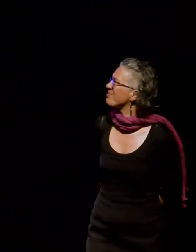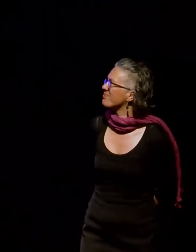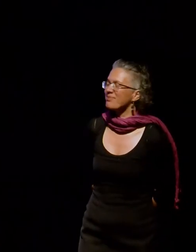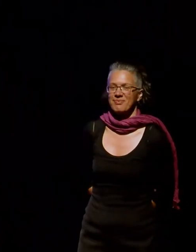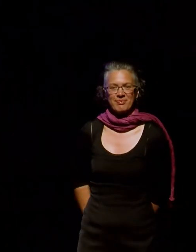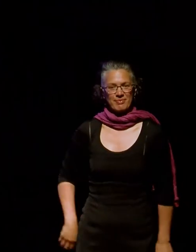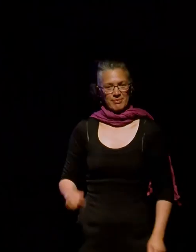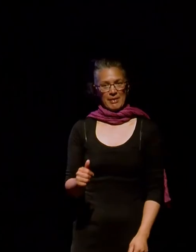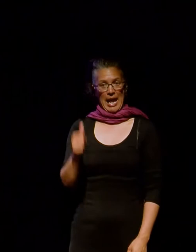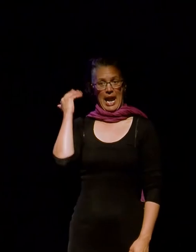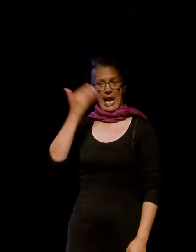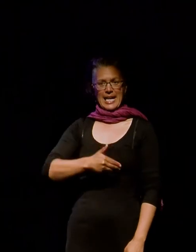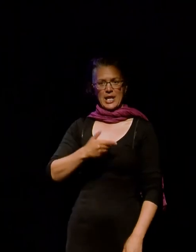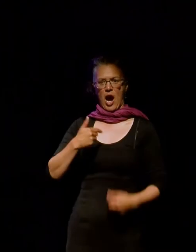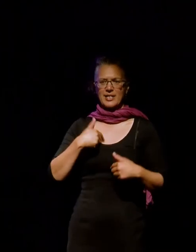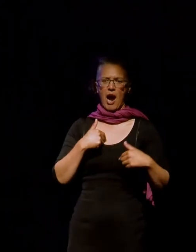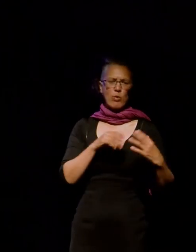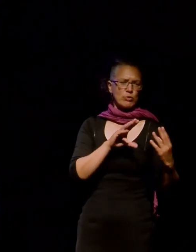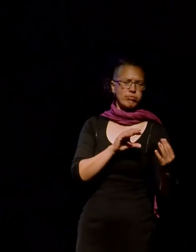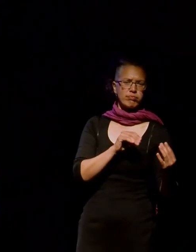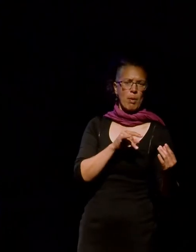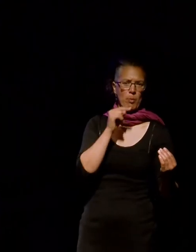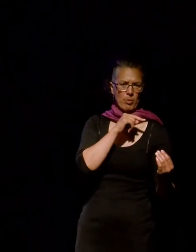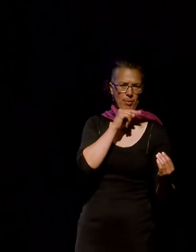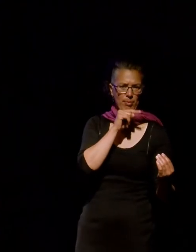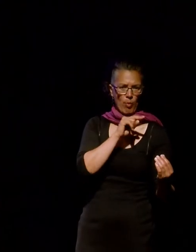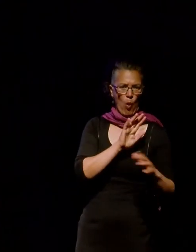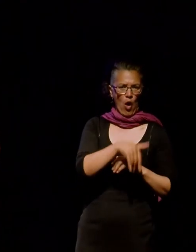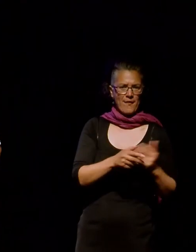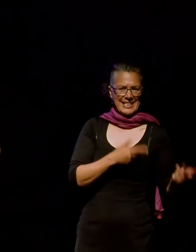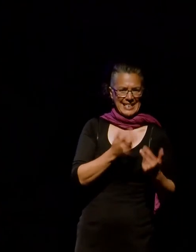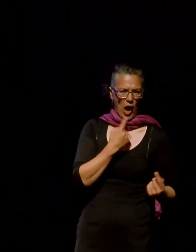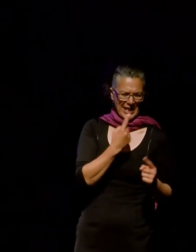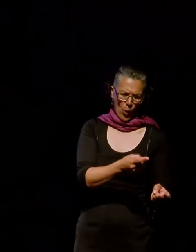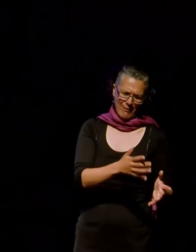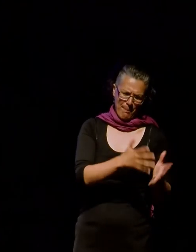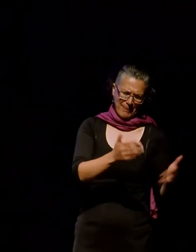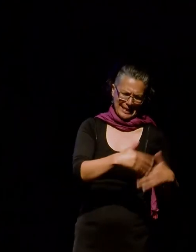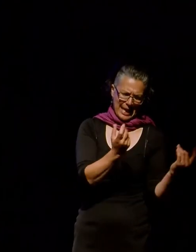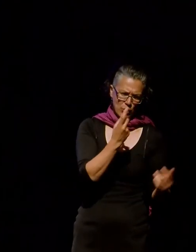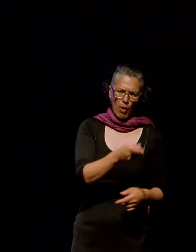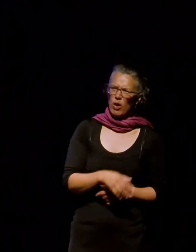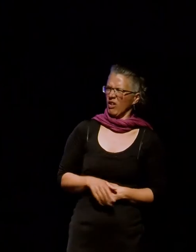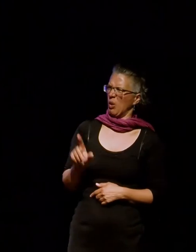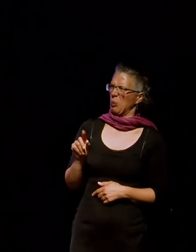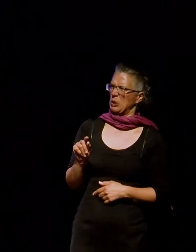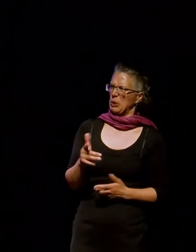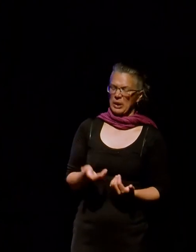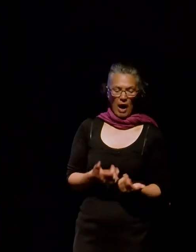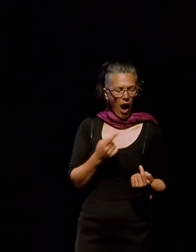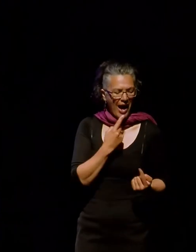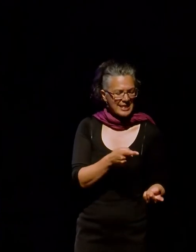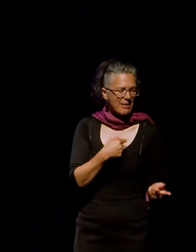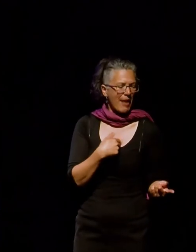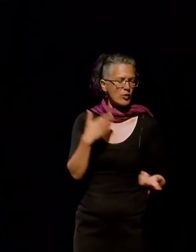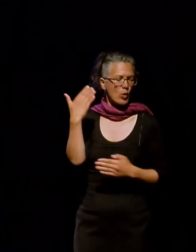So last night I was sitting, chatting with my son over dinner and I said, I've got a big day tomorrow. And he said, oh, what are you doing, Dad? And I said, I've got